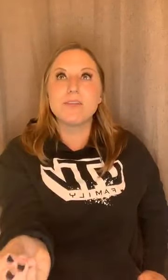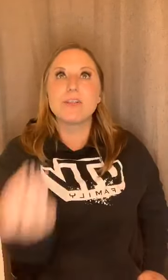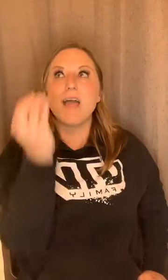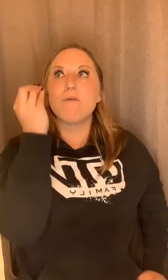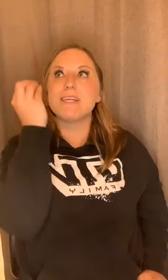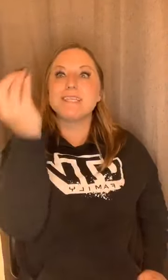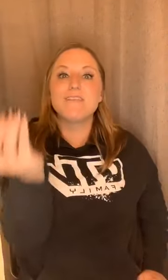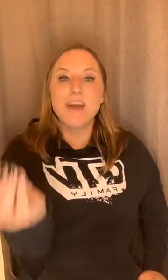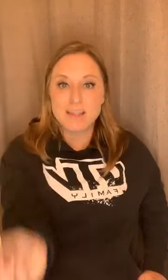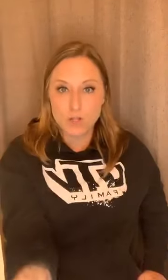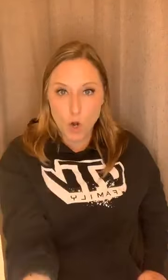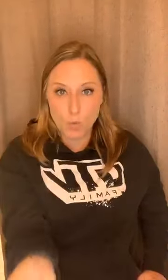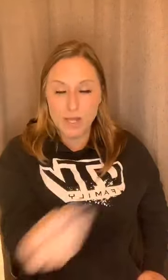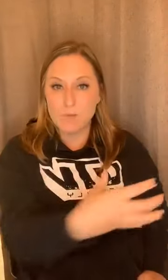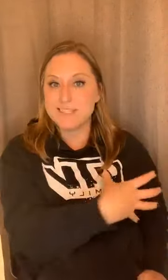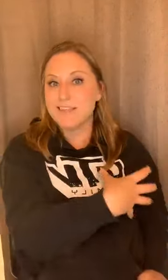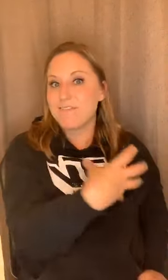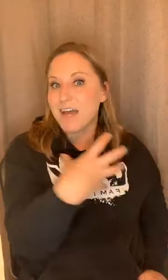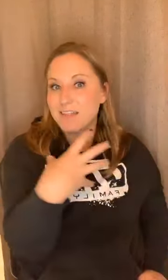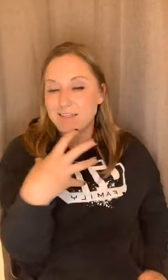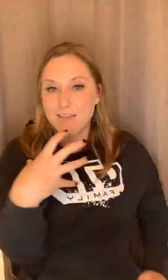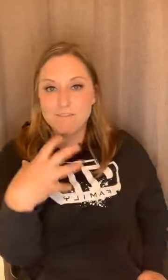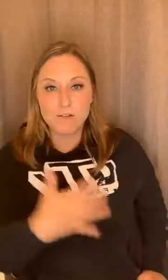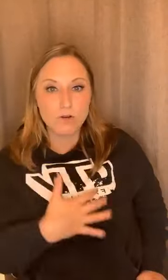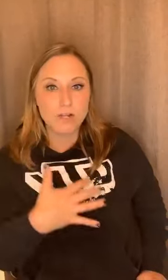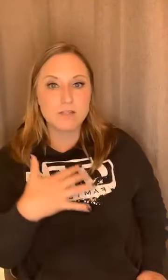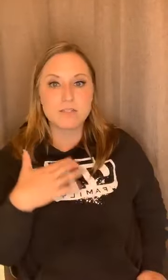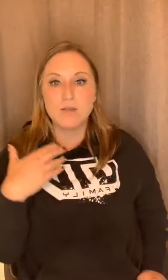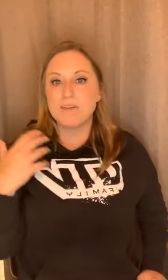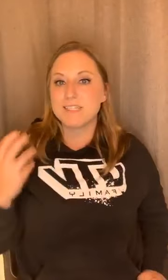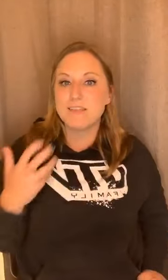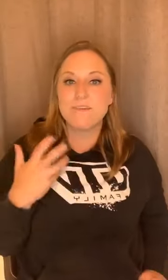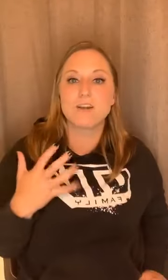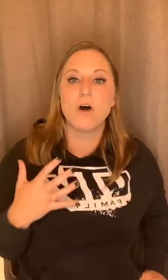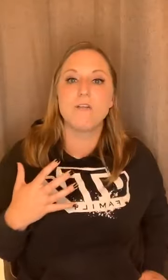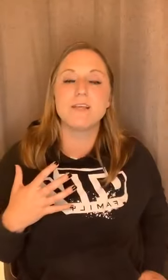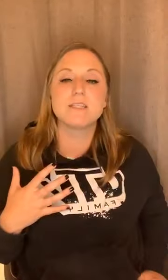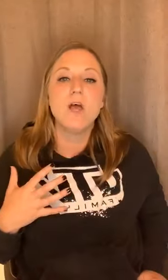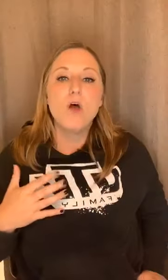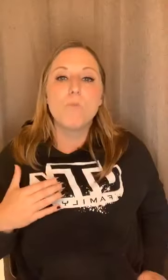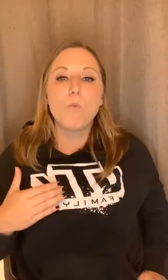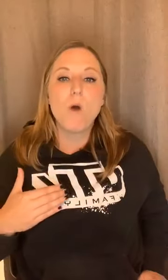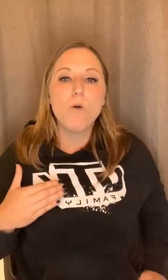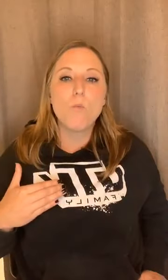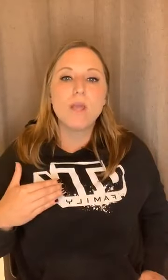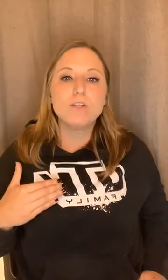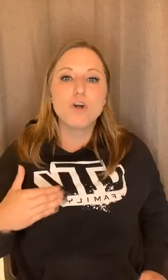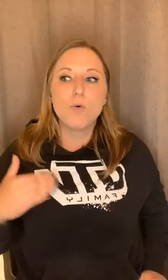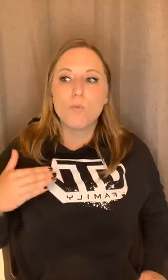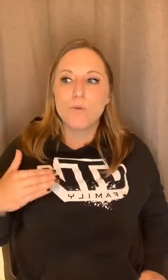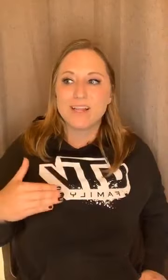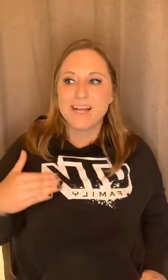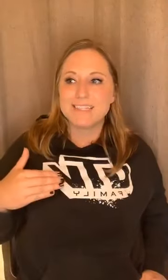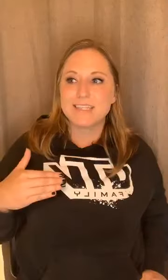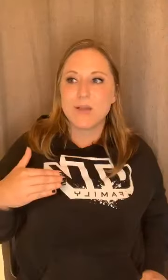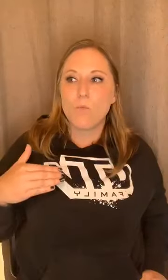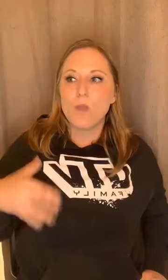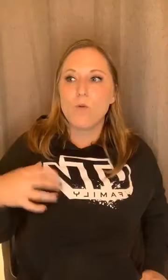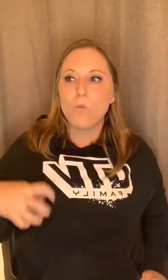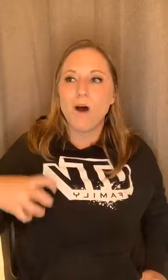their life and we see the fact that they're owning it. We see the fact that they feel good in their skin. We see the fact of all of this, but what we don't realize is like, we want